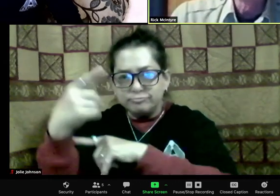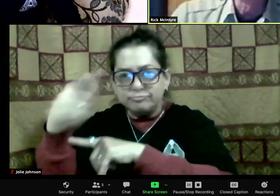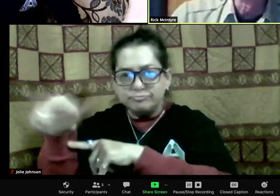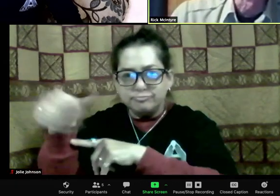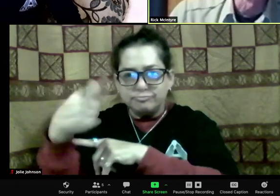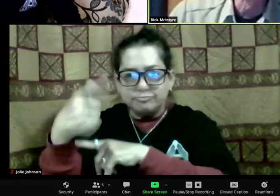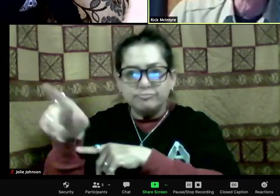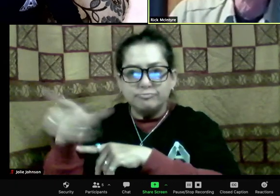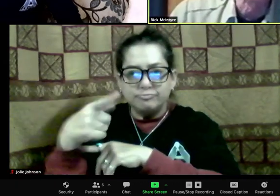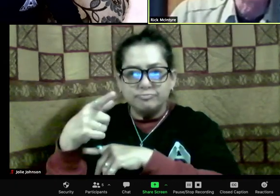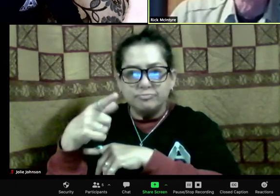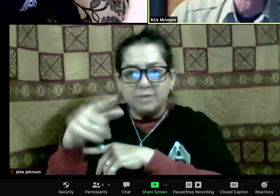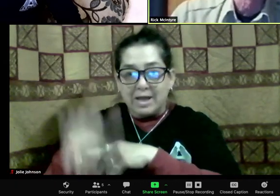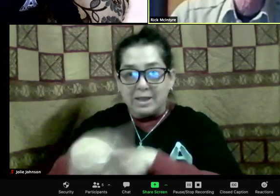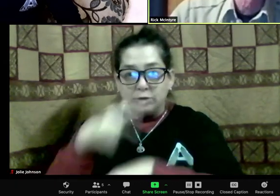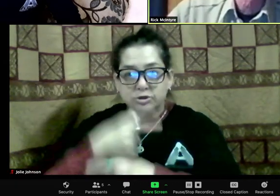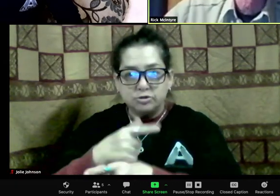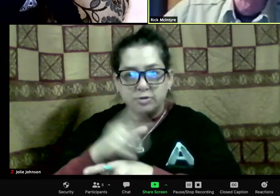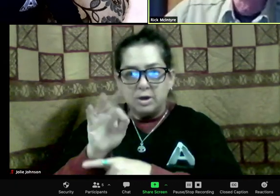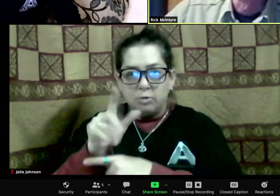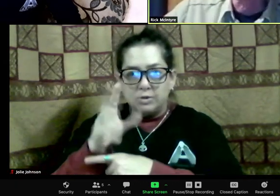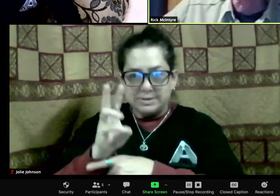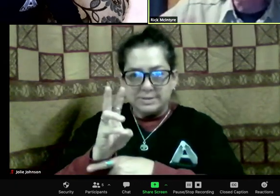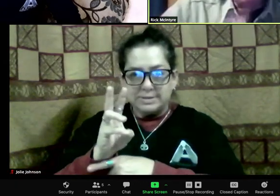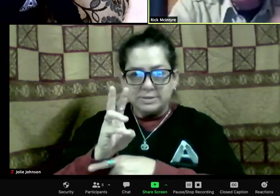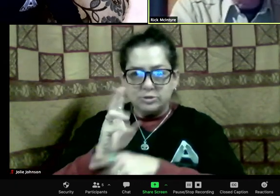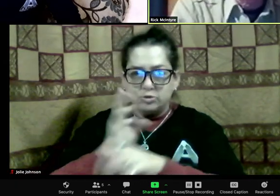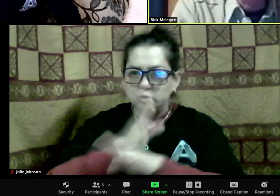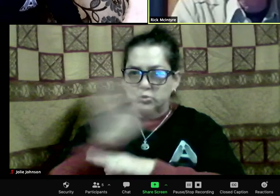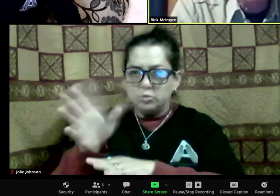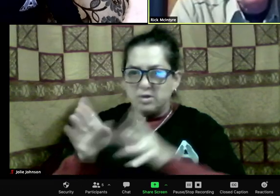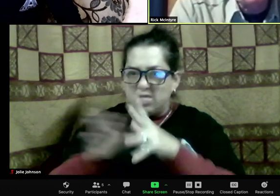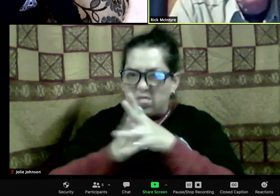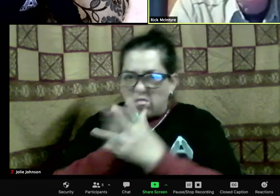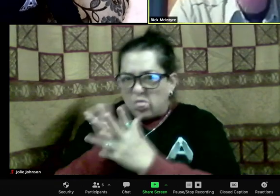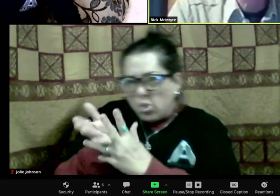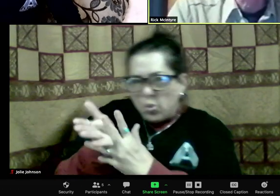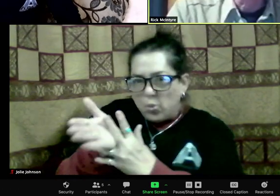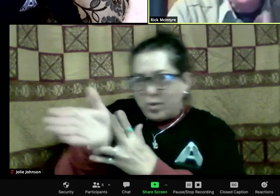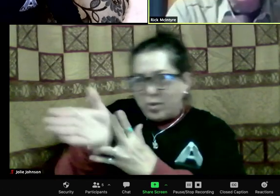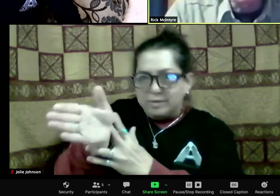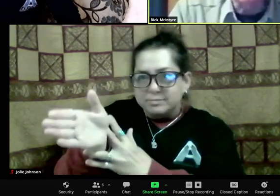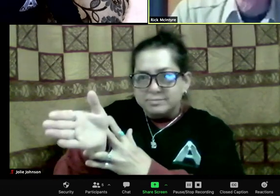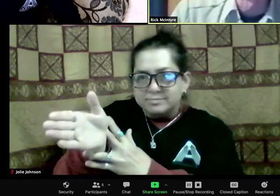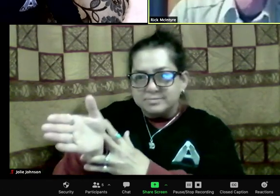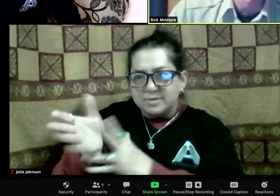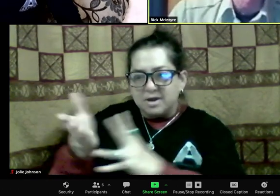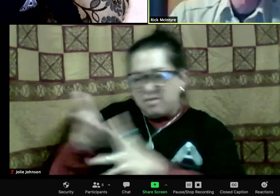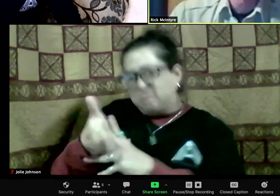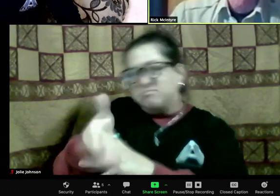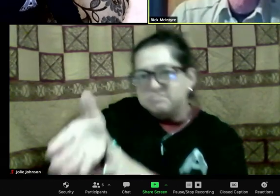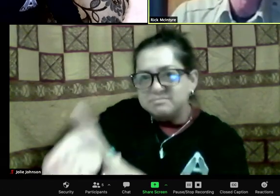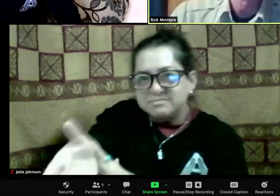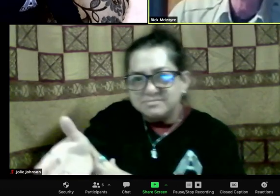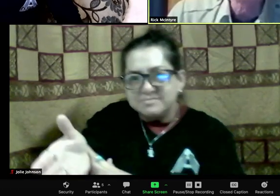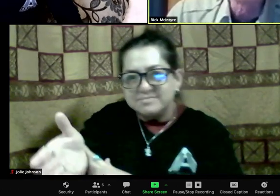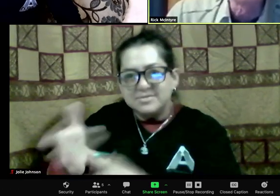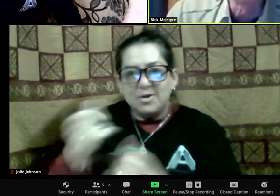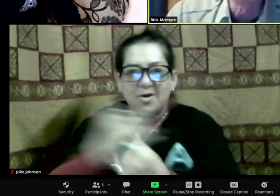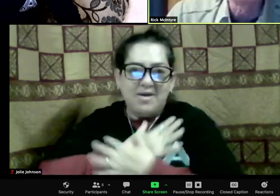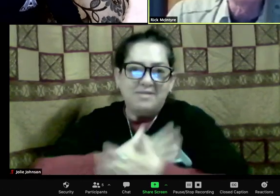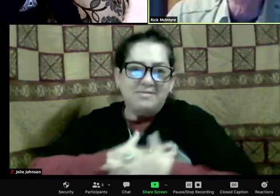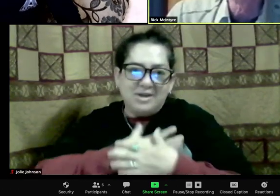subordinate one was going to be left out of the equation. But boy, she was not going to be accepting of that.